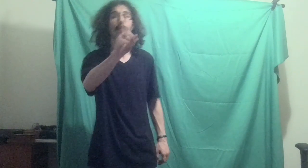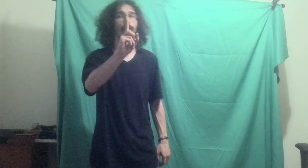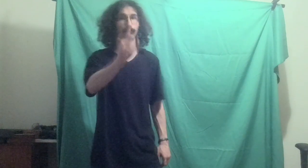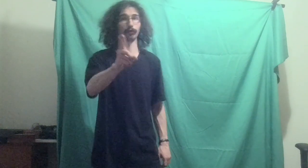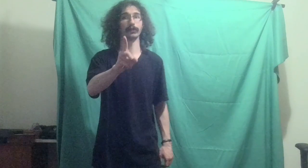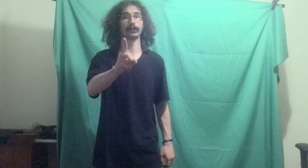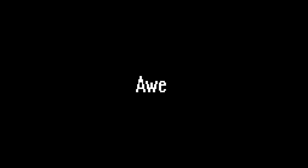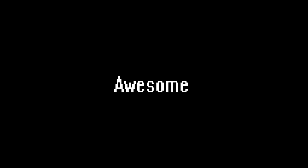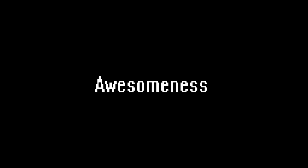short